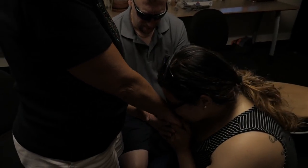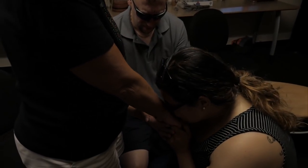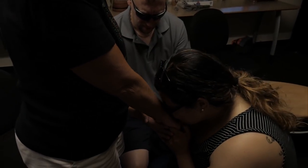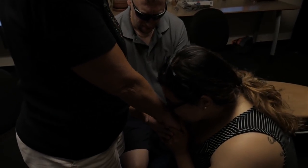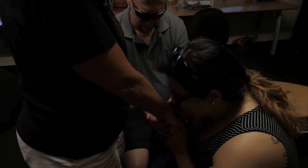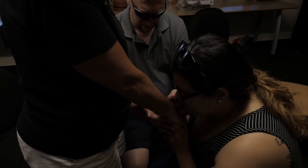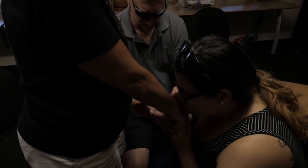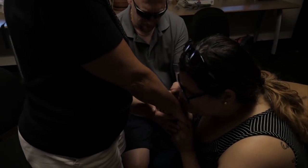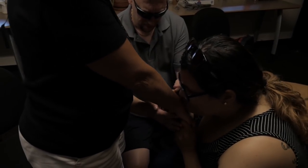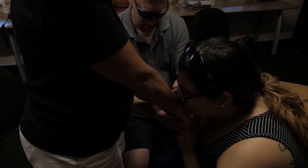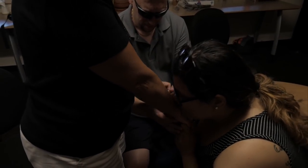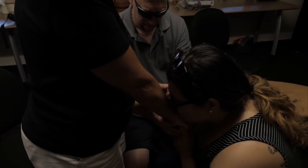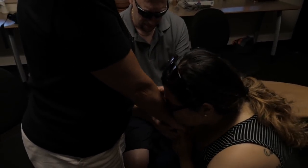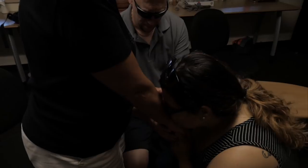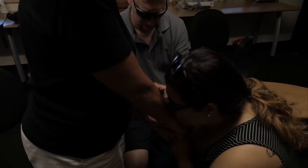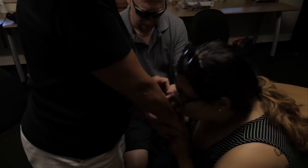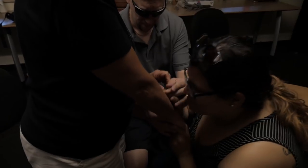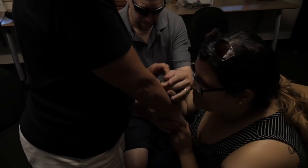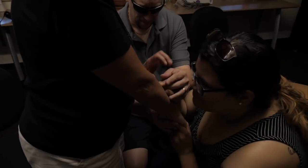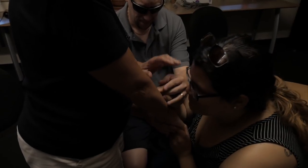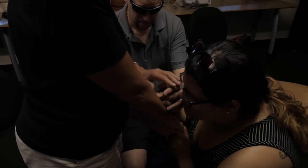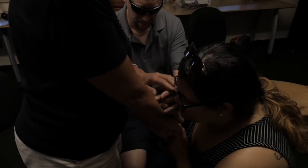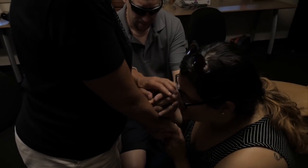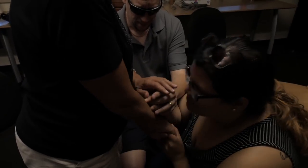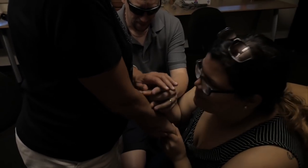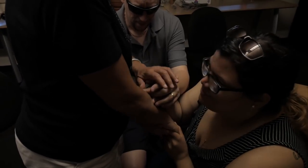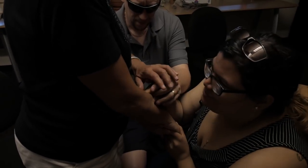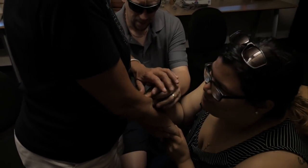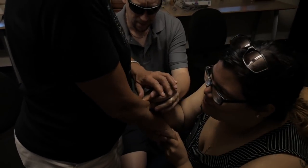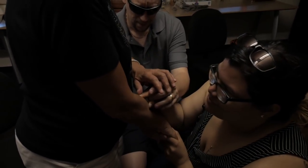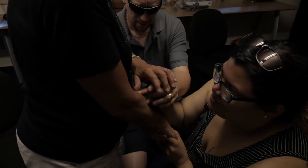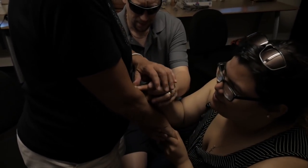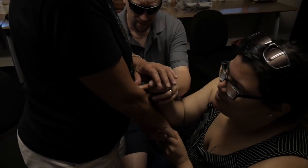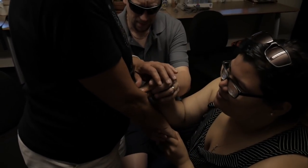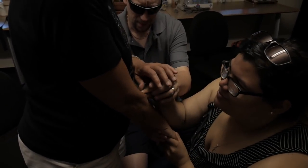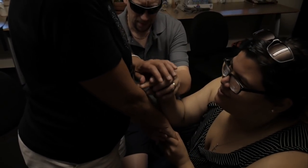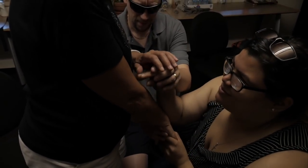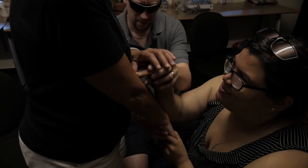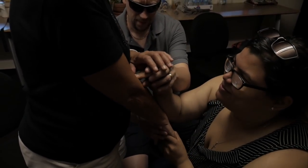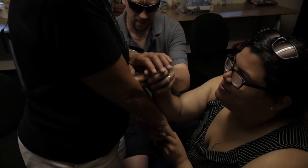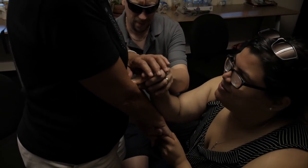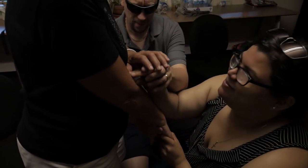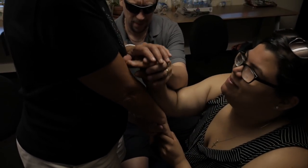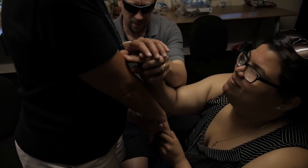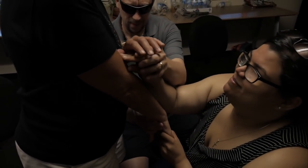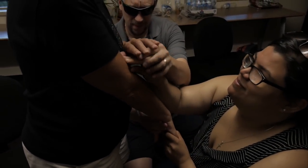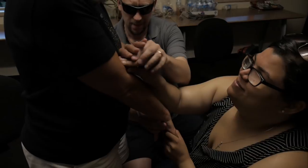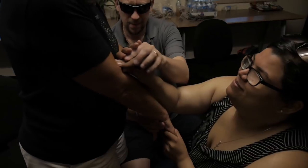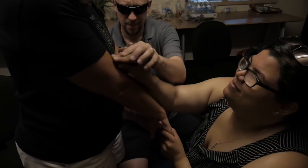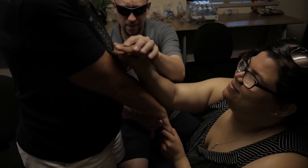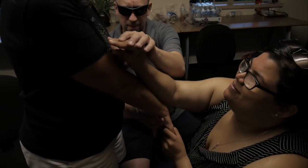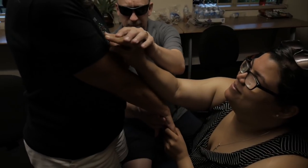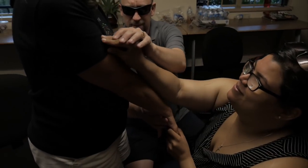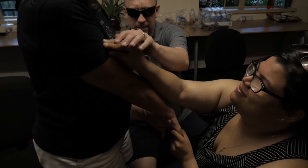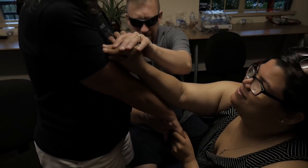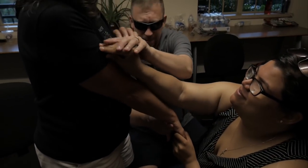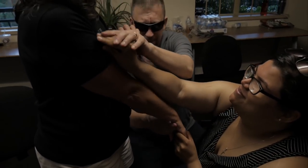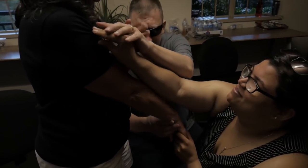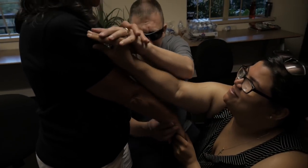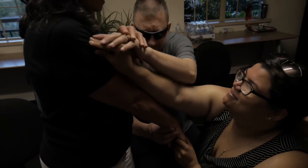And then, of course, the famous first kiss. How to convey the physical attraction, the flirting, and